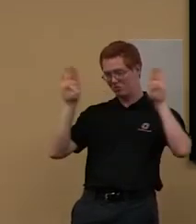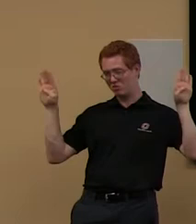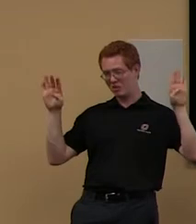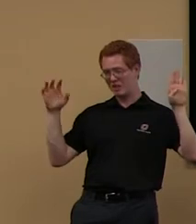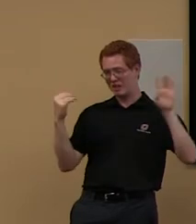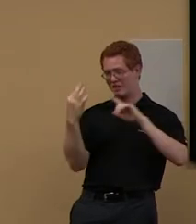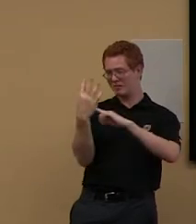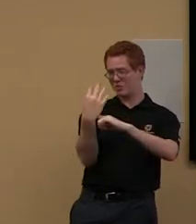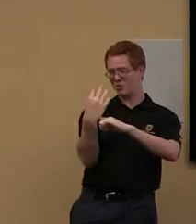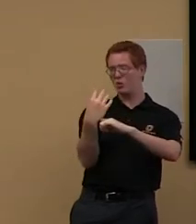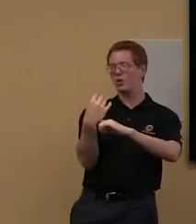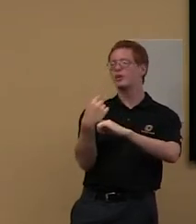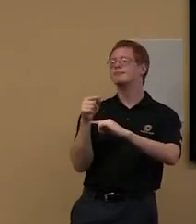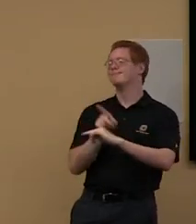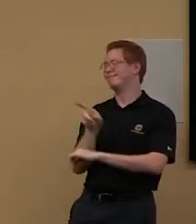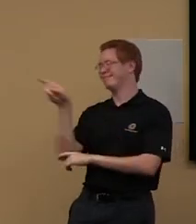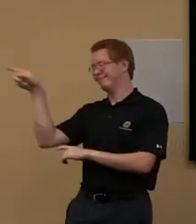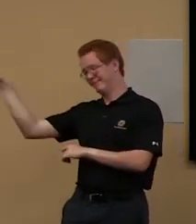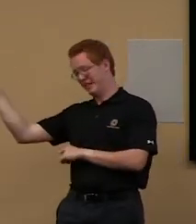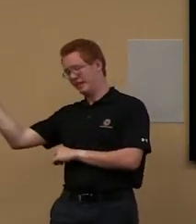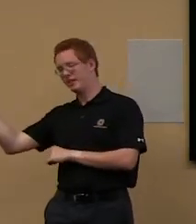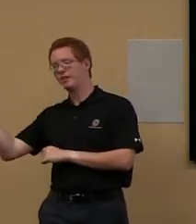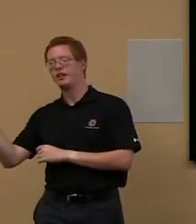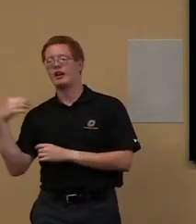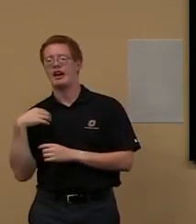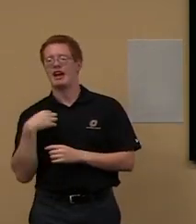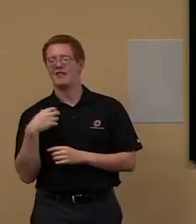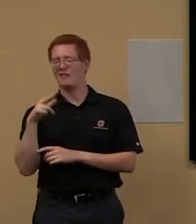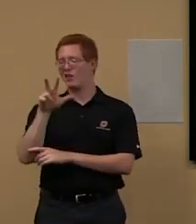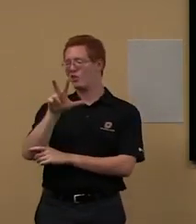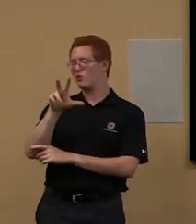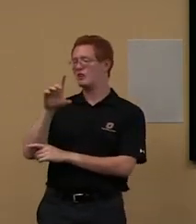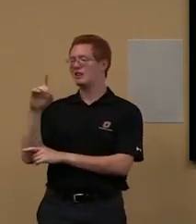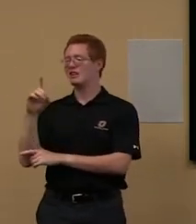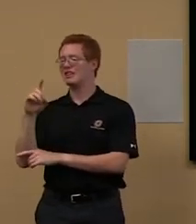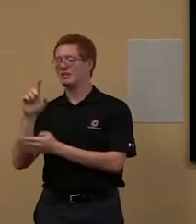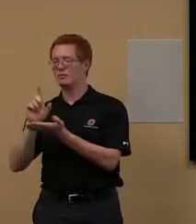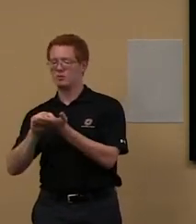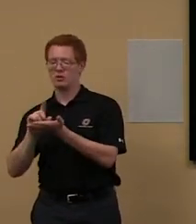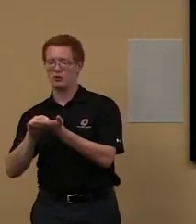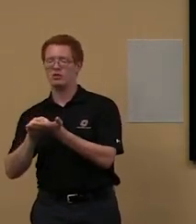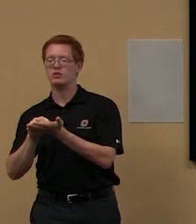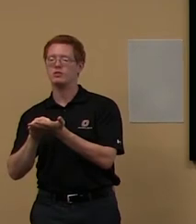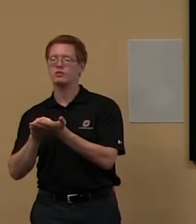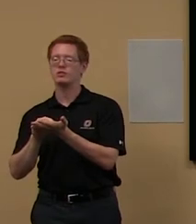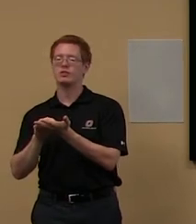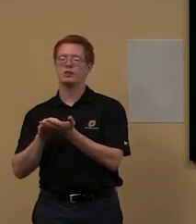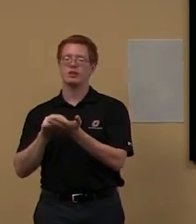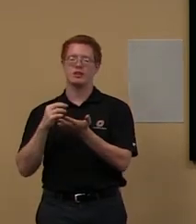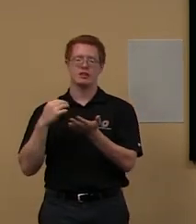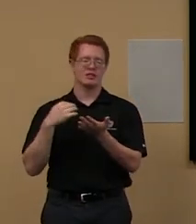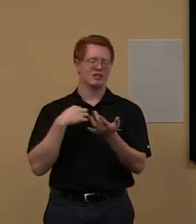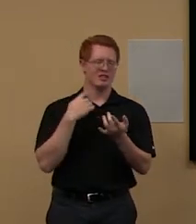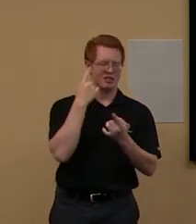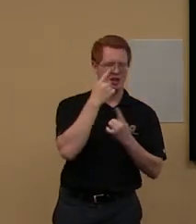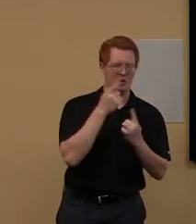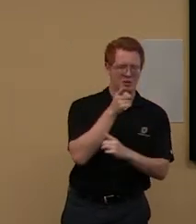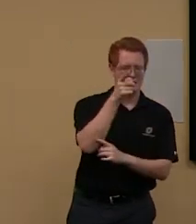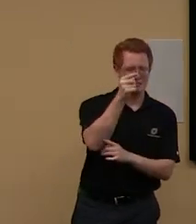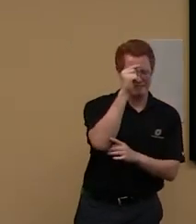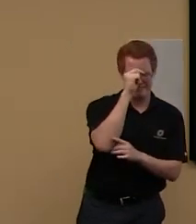um, what am I thinking? What is that called? Um, I wish Drew were here. He could, he could just say everything that they have there. Um,